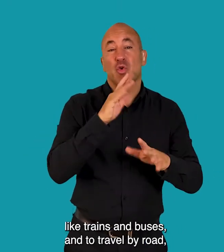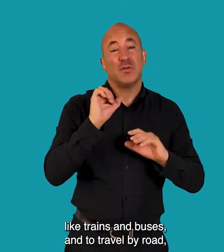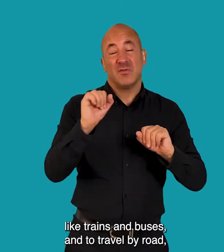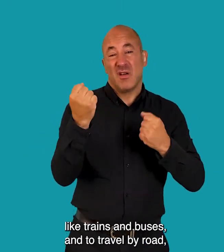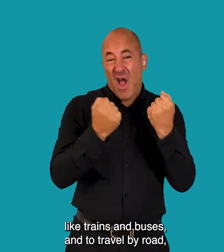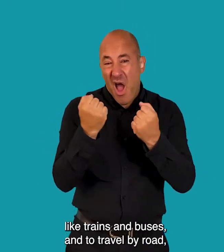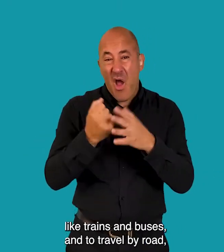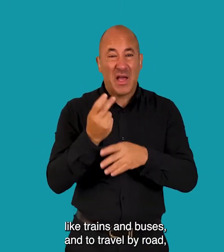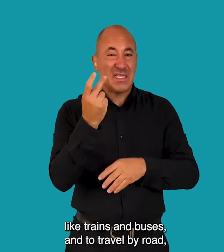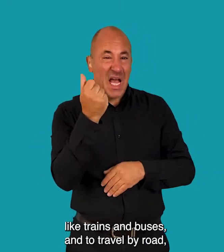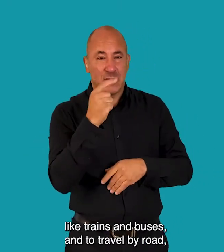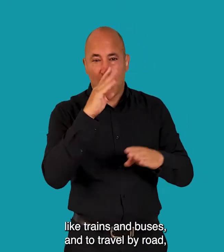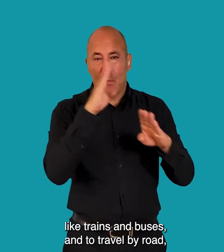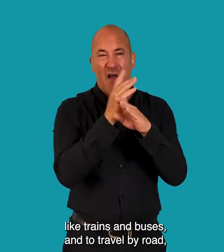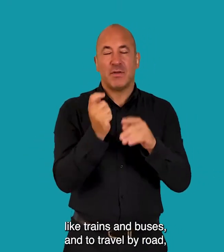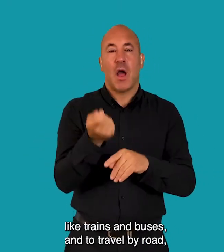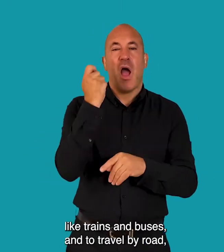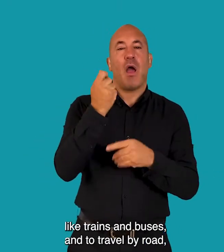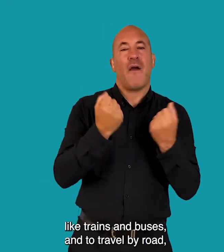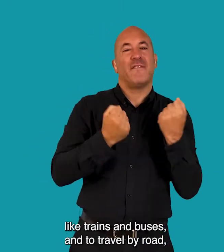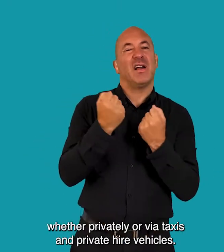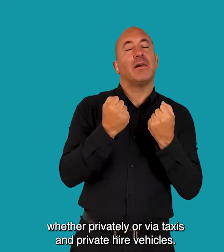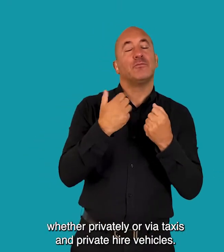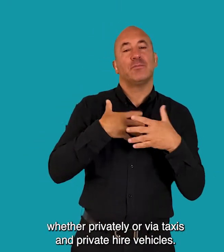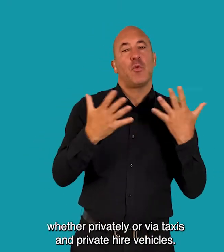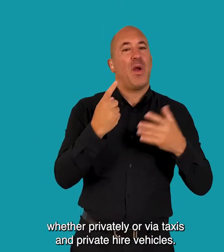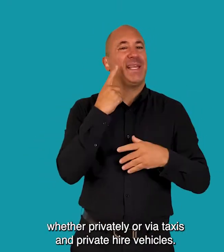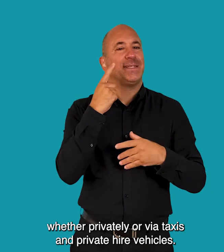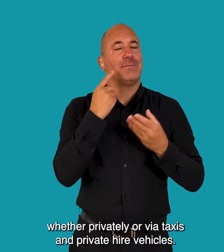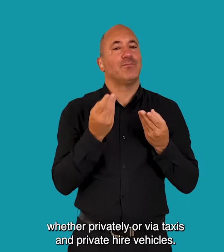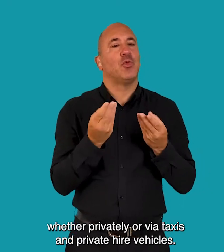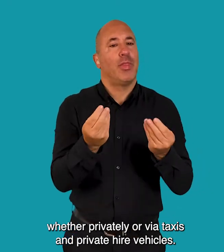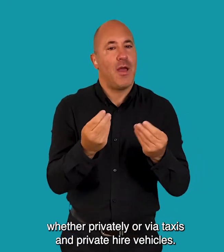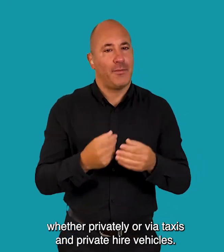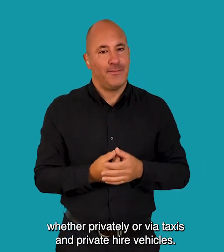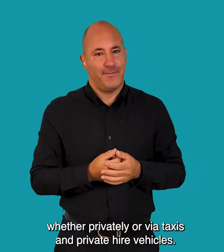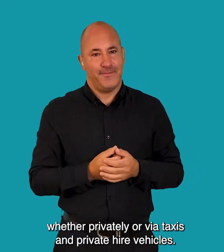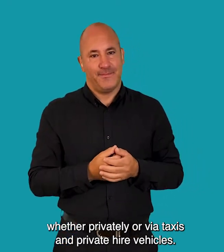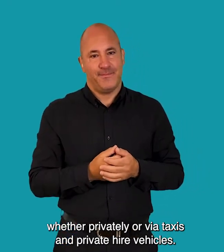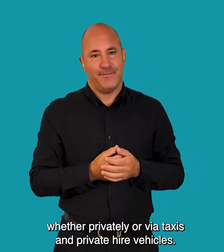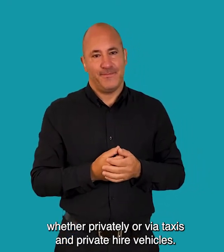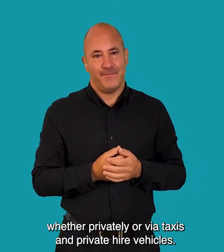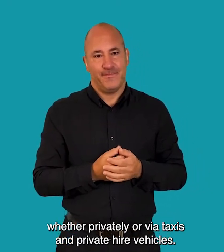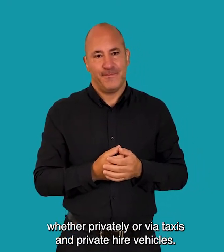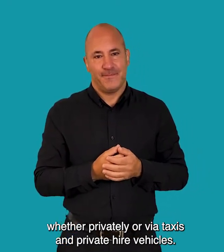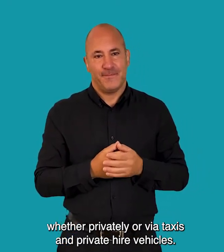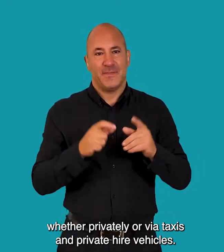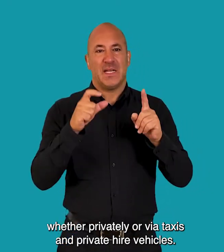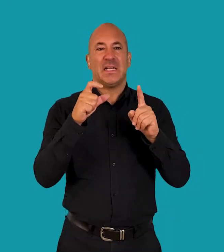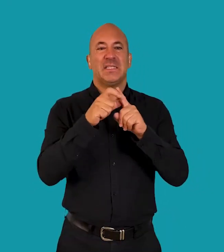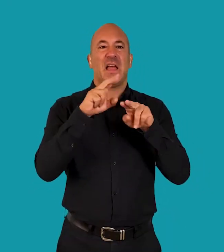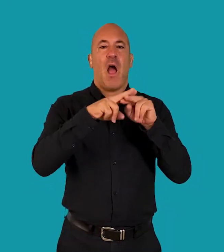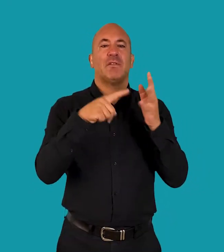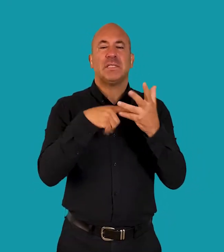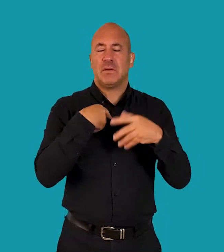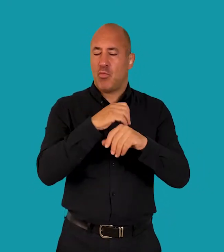trains and buses and to travel by road whether privately or via taxis and private hire vehicles